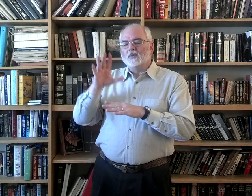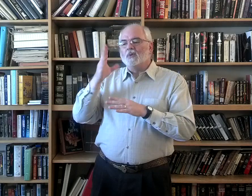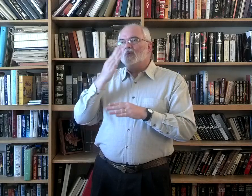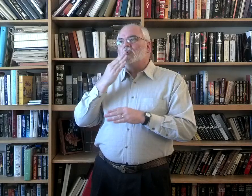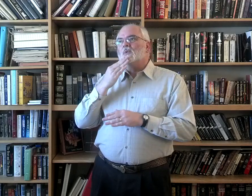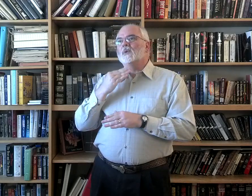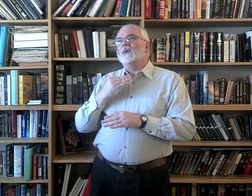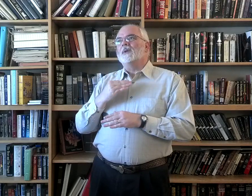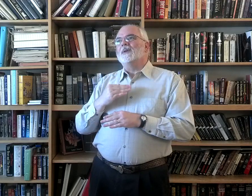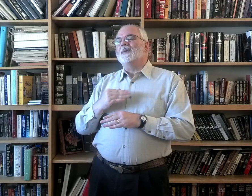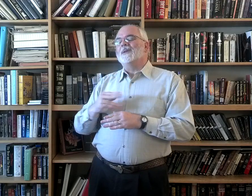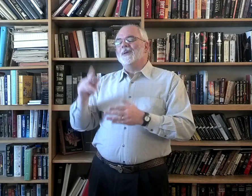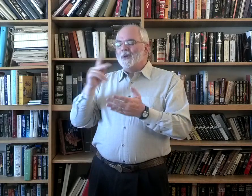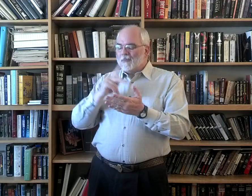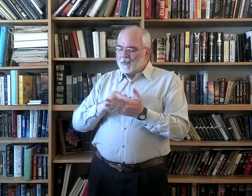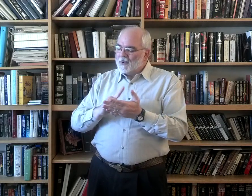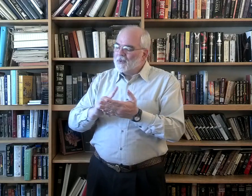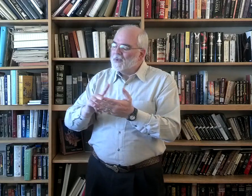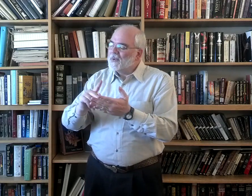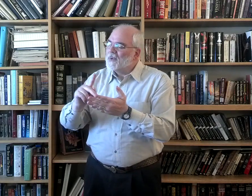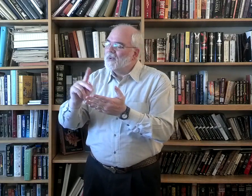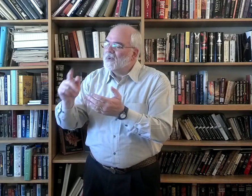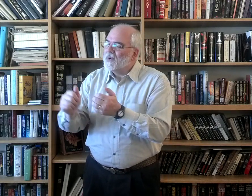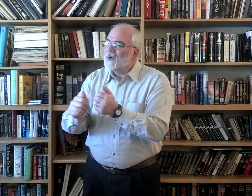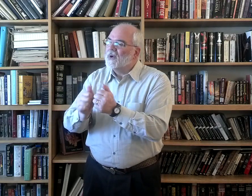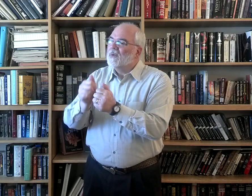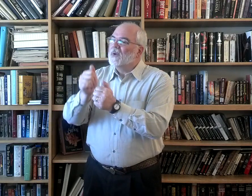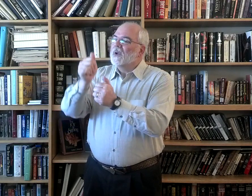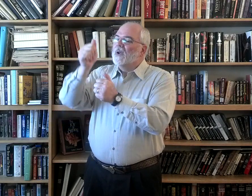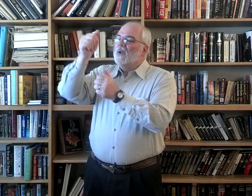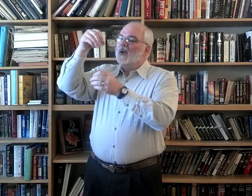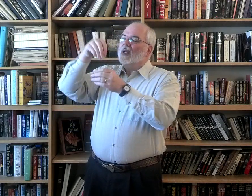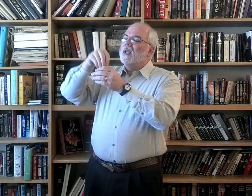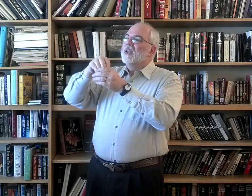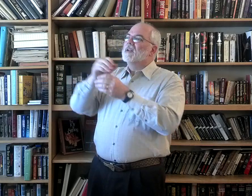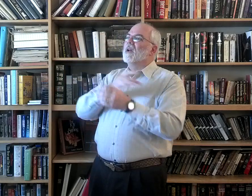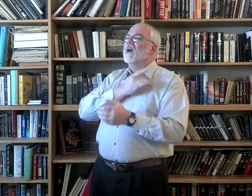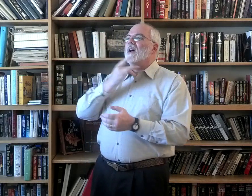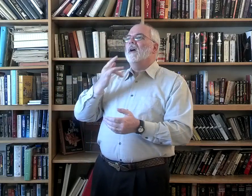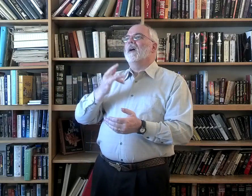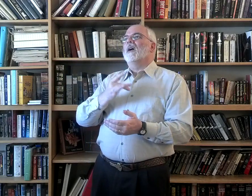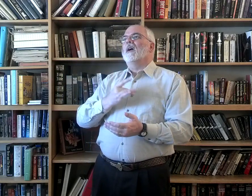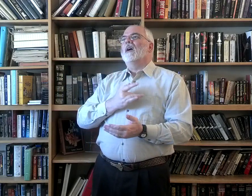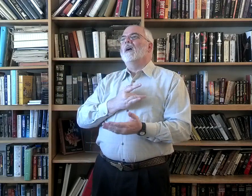sweet. Pure or in Heart,